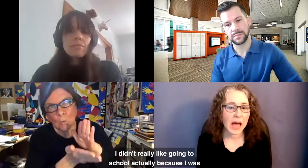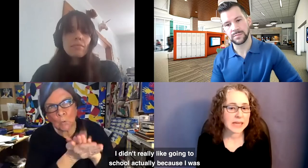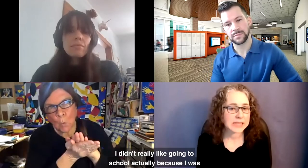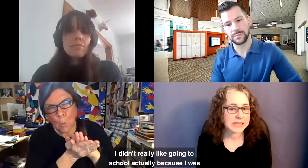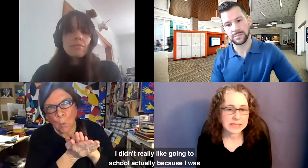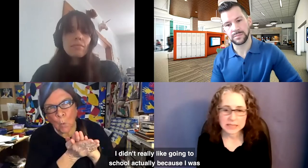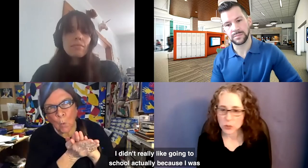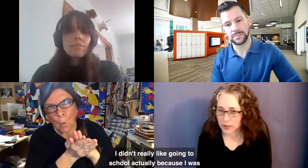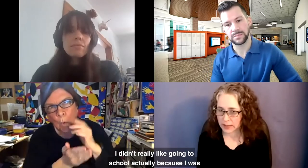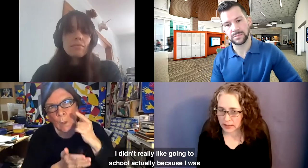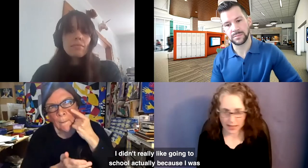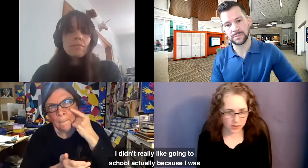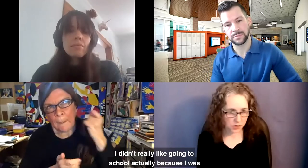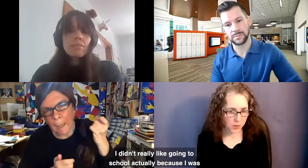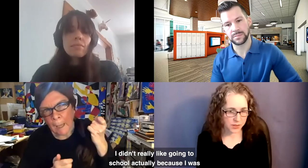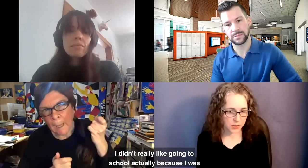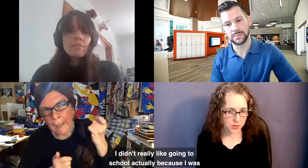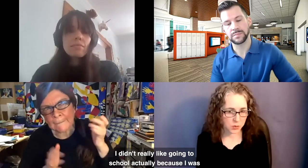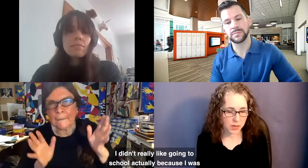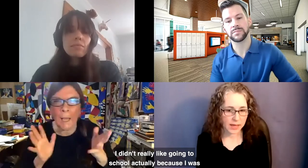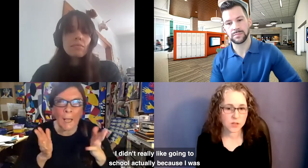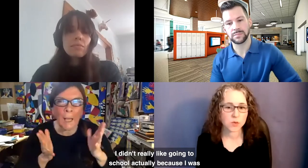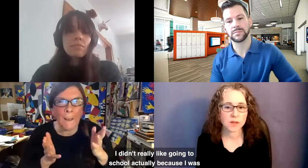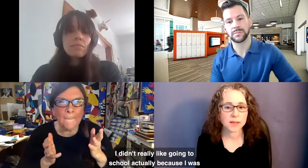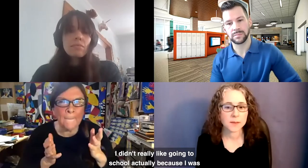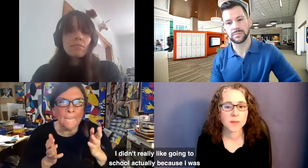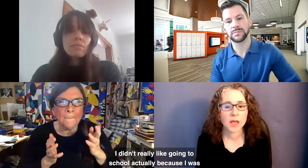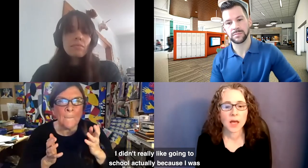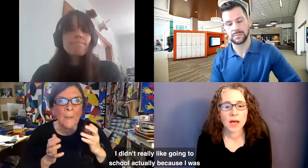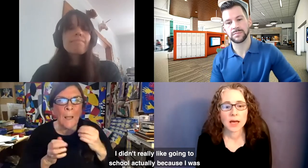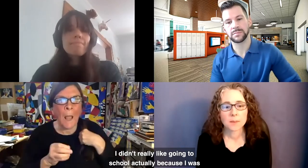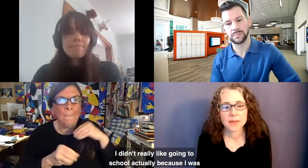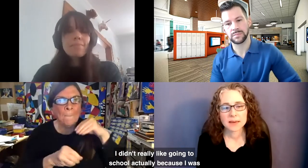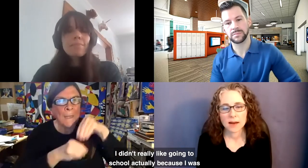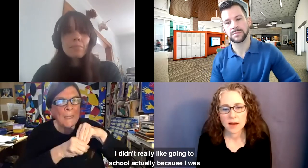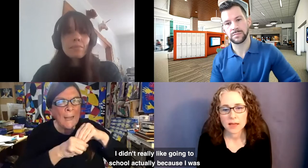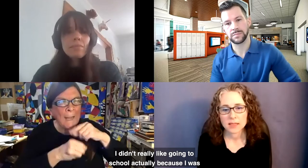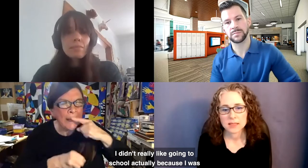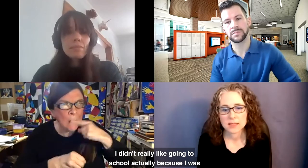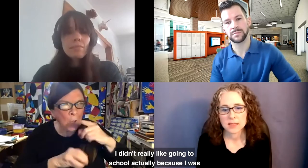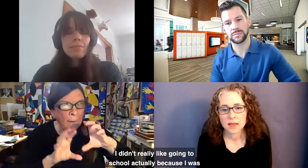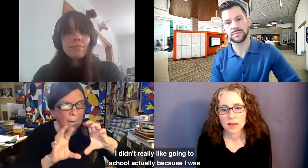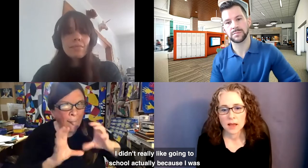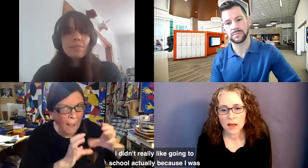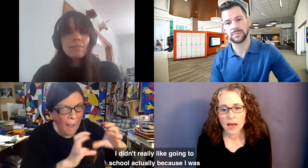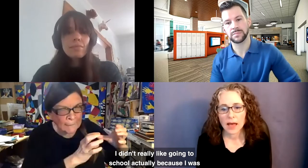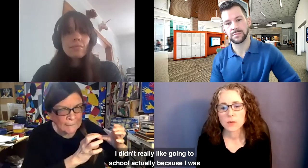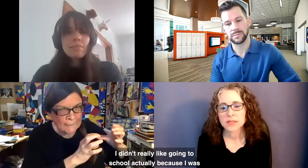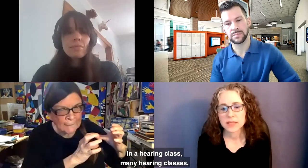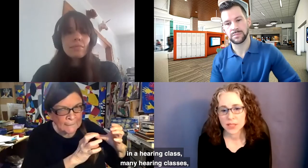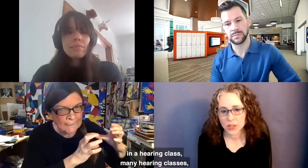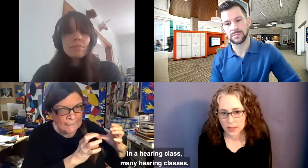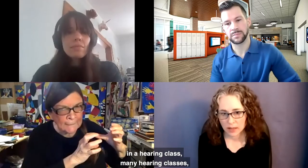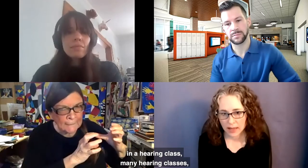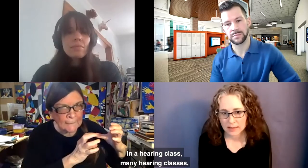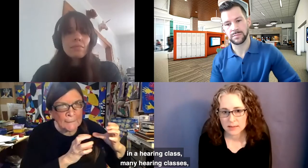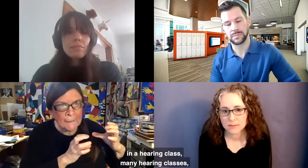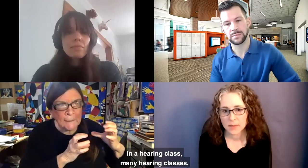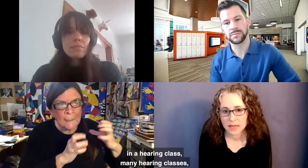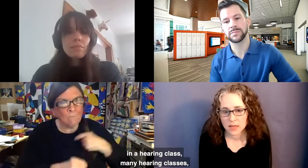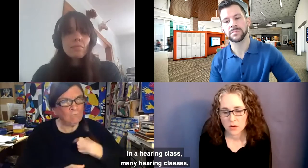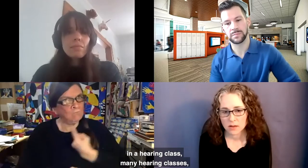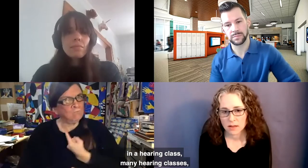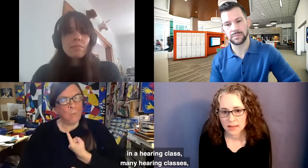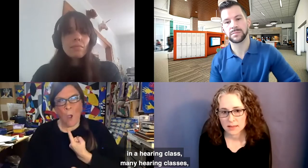I didn't really like going to school, actually, because I was in a hearing class,